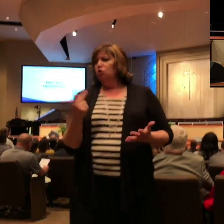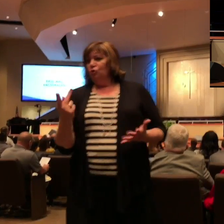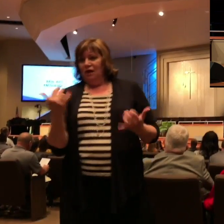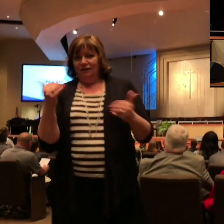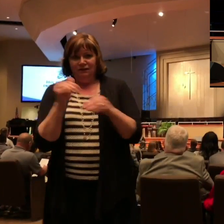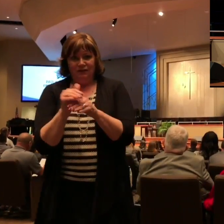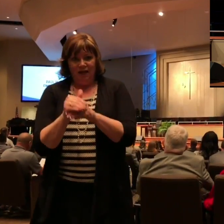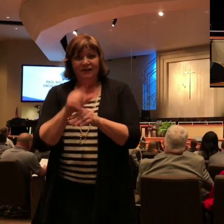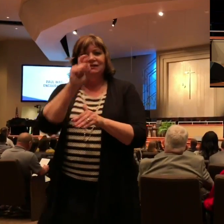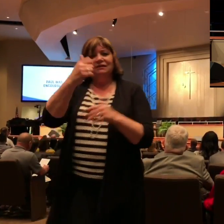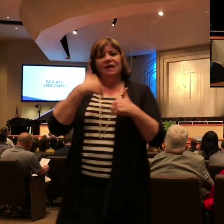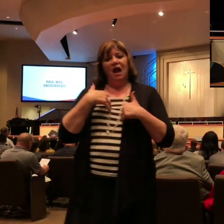have the spirit of Paul.